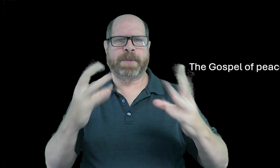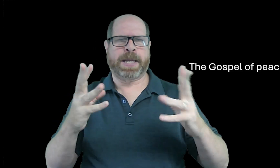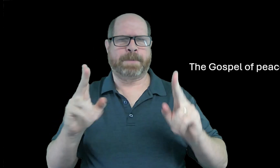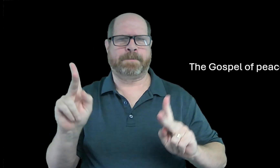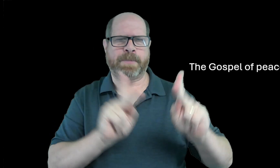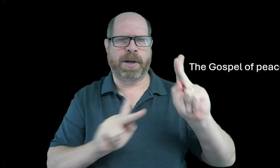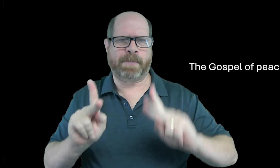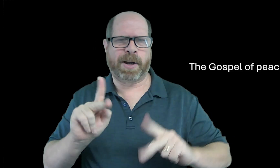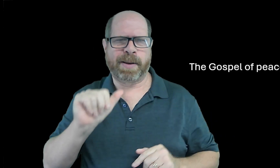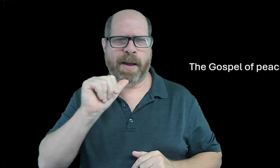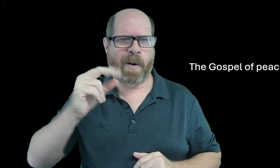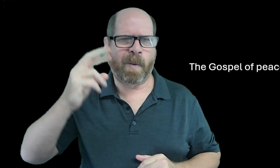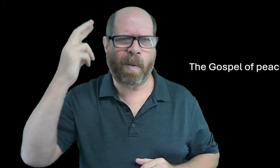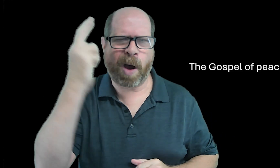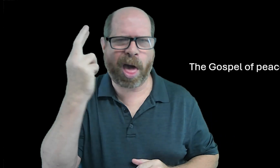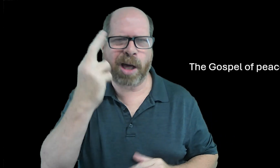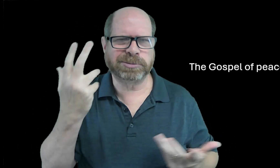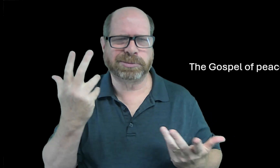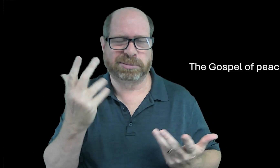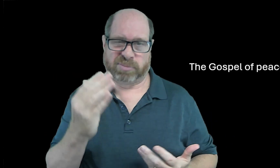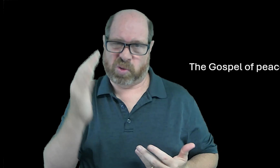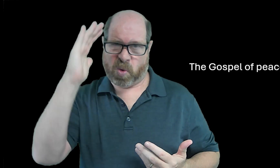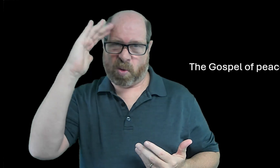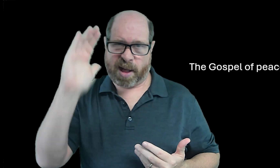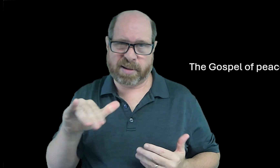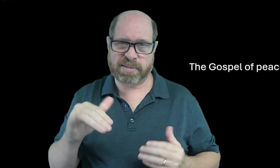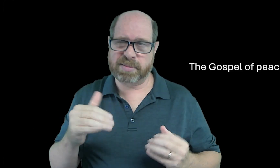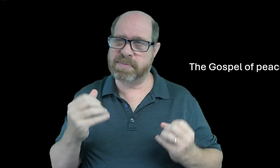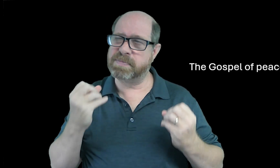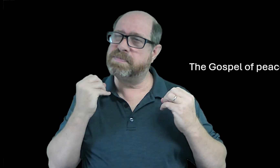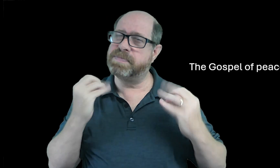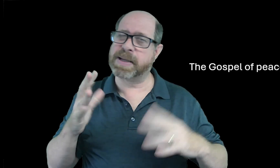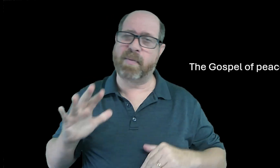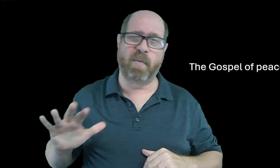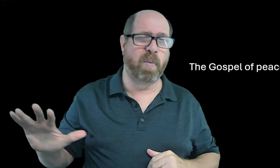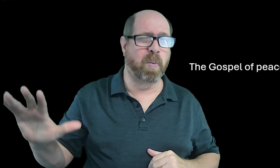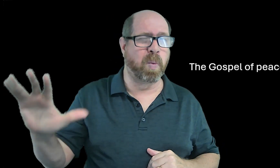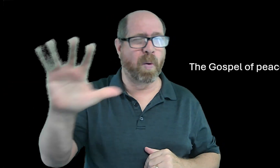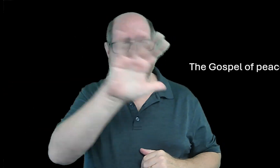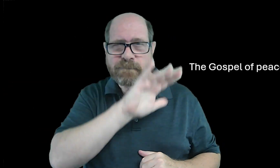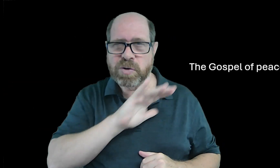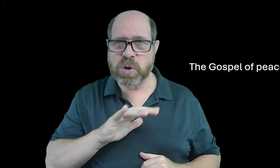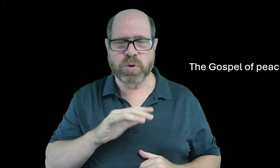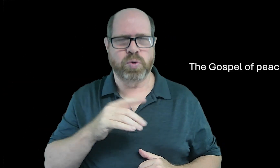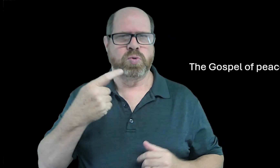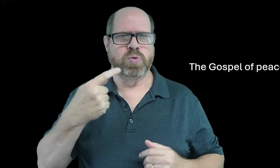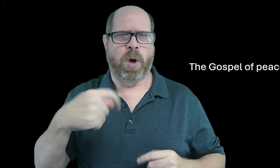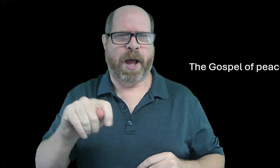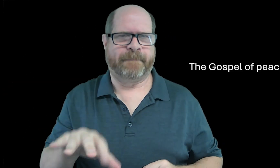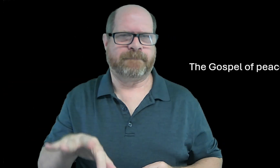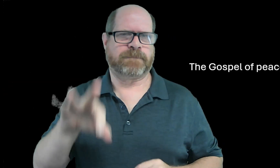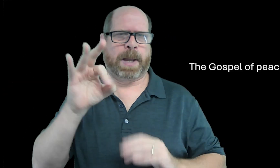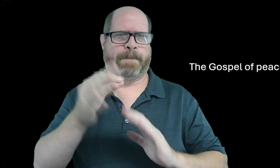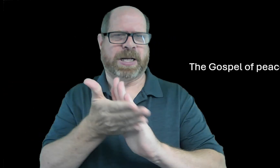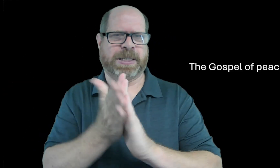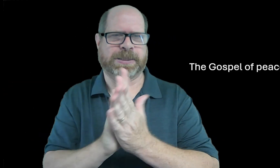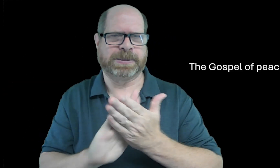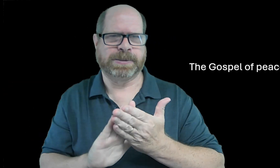many people don't realize but did you know that the whole